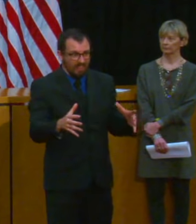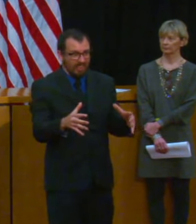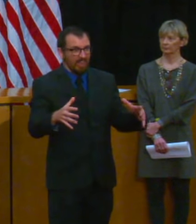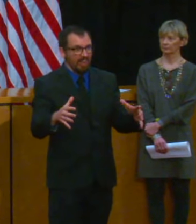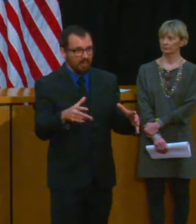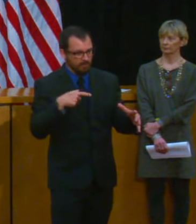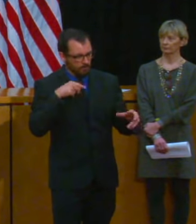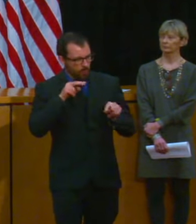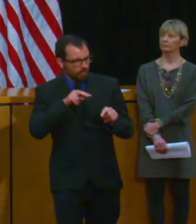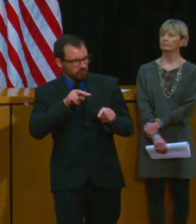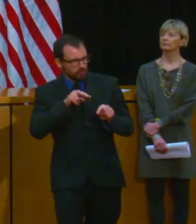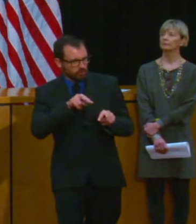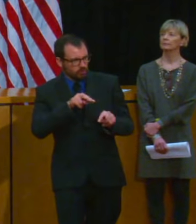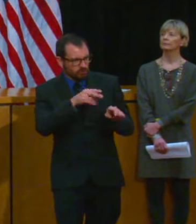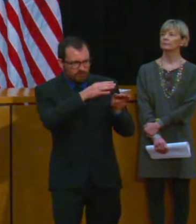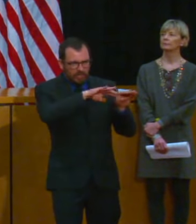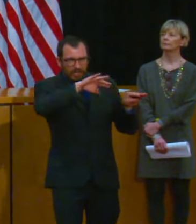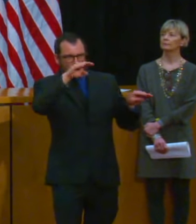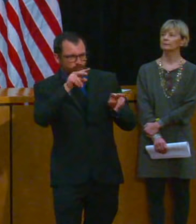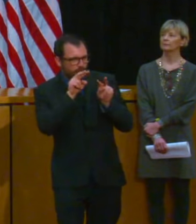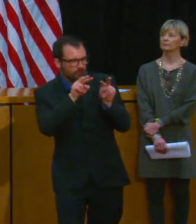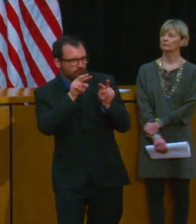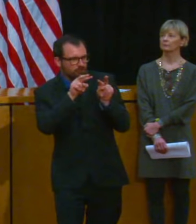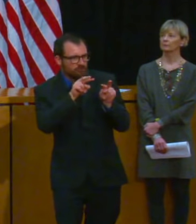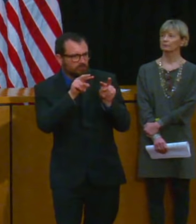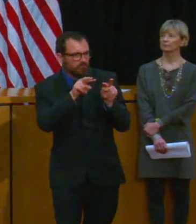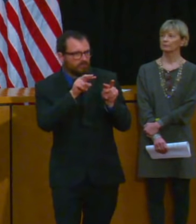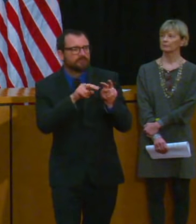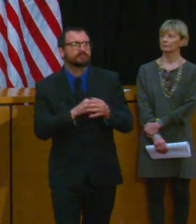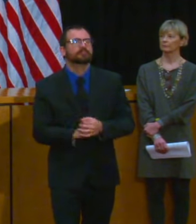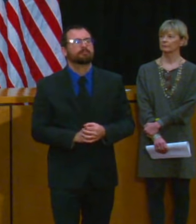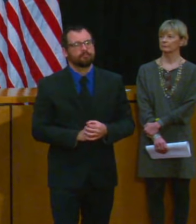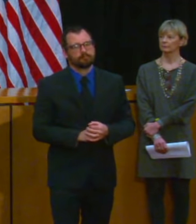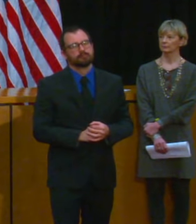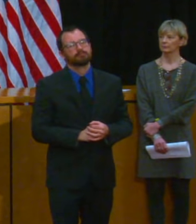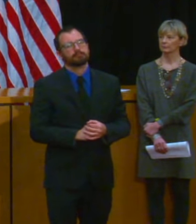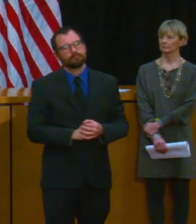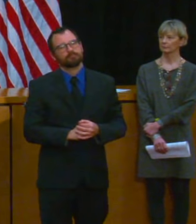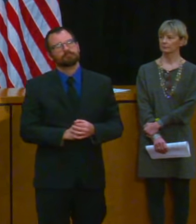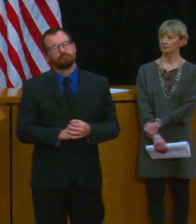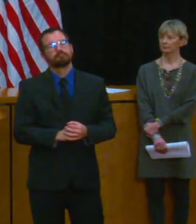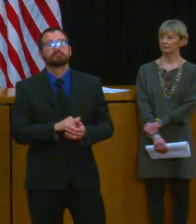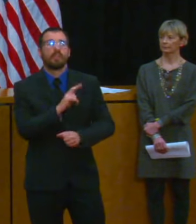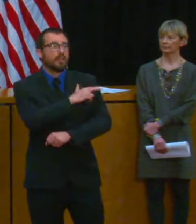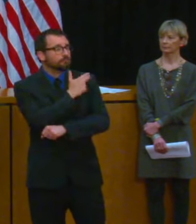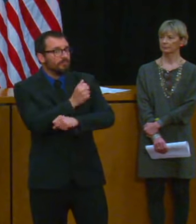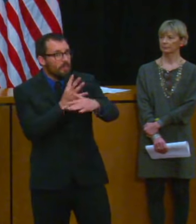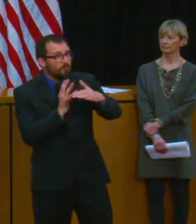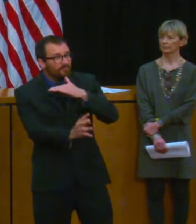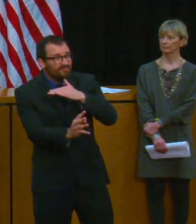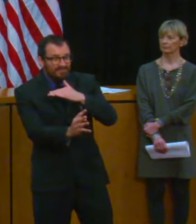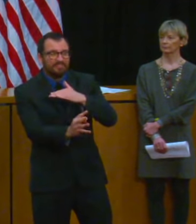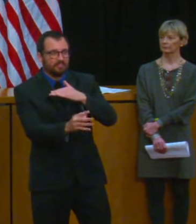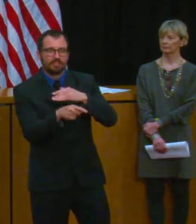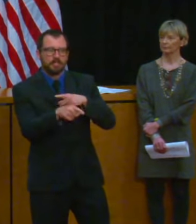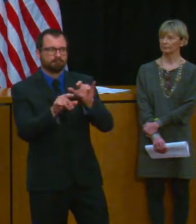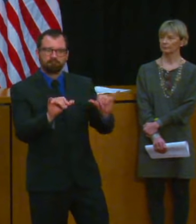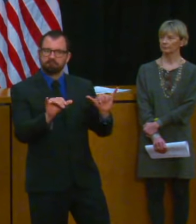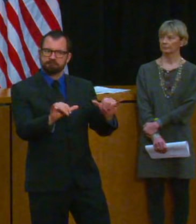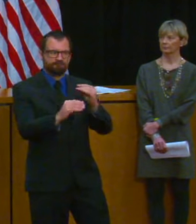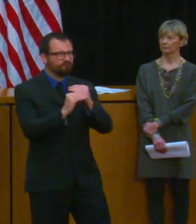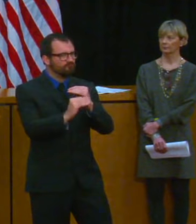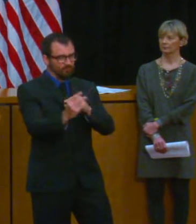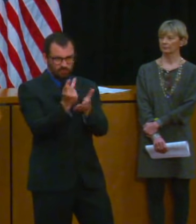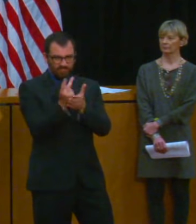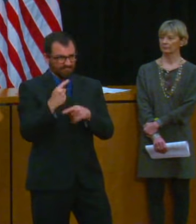hospital care here in the Commonwealth has stayed pretty consistent as I said for the better part of the past two weeks flip side of that